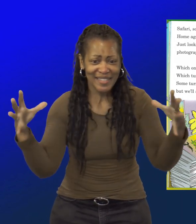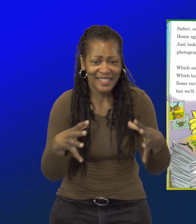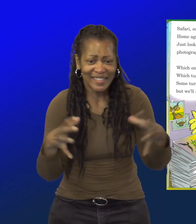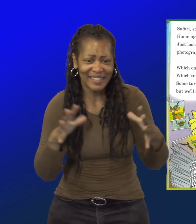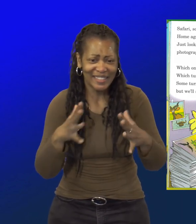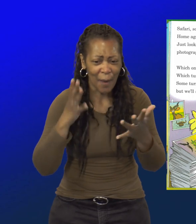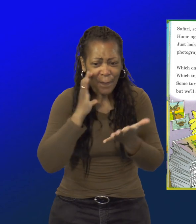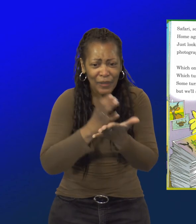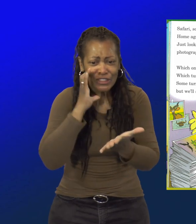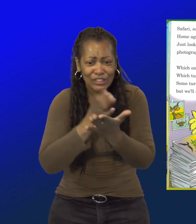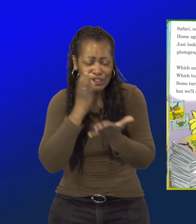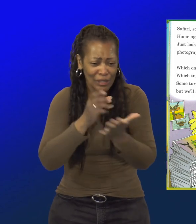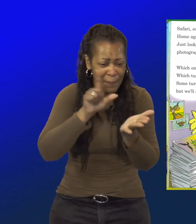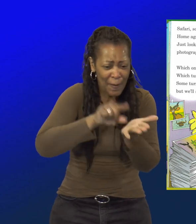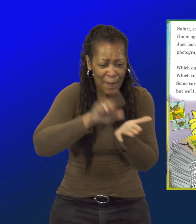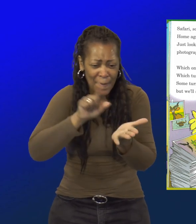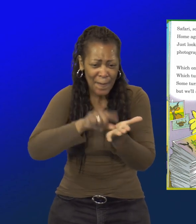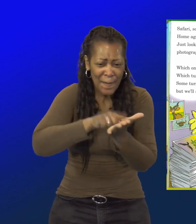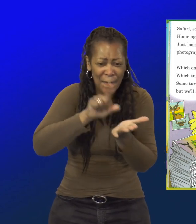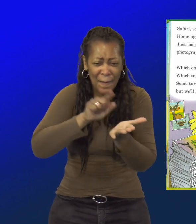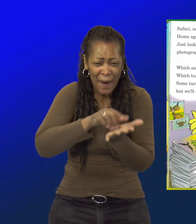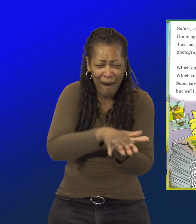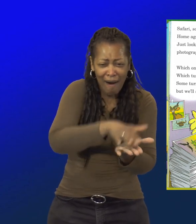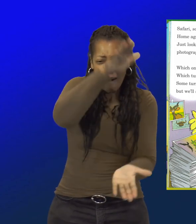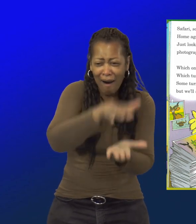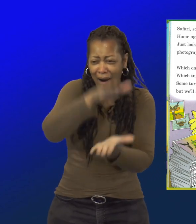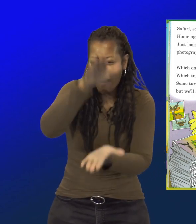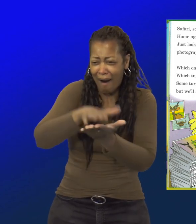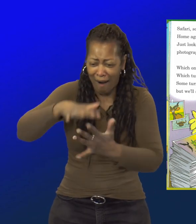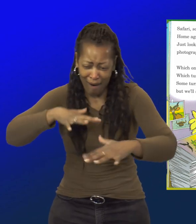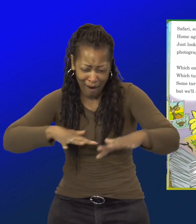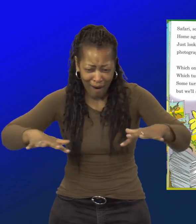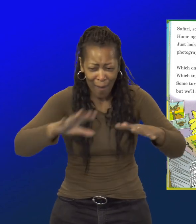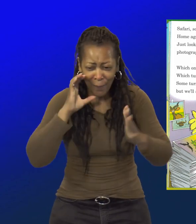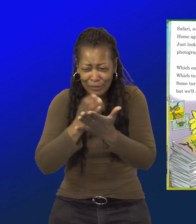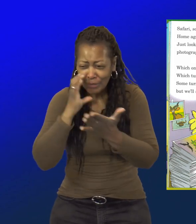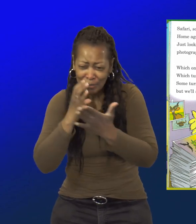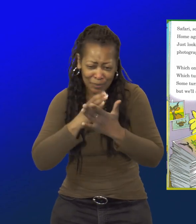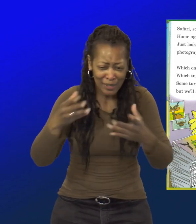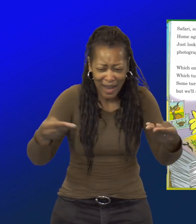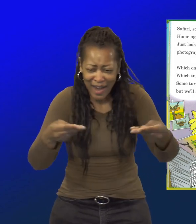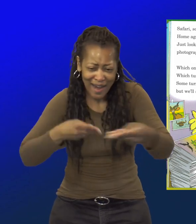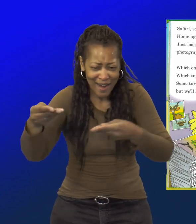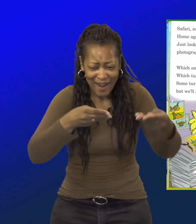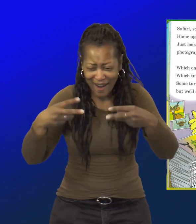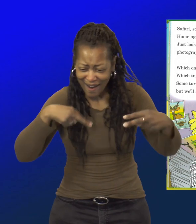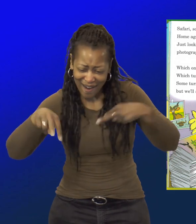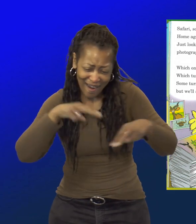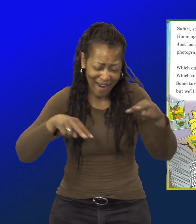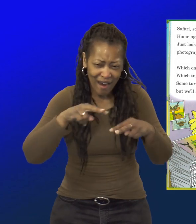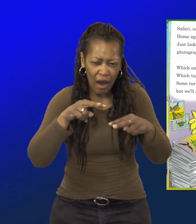Which ones are your favorites? Which ones turned out the best?